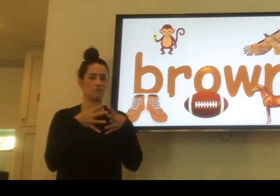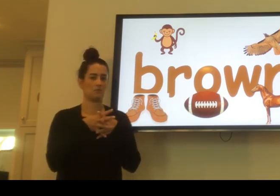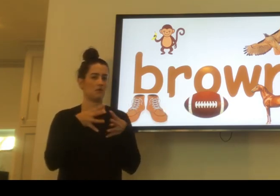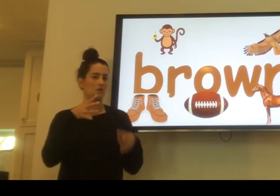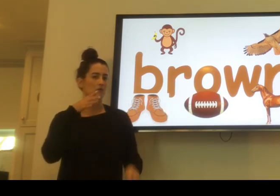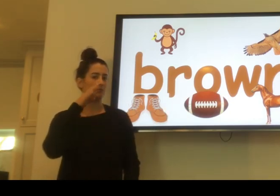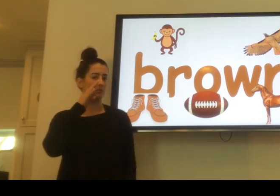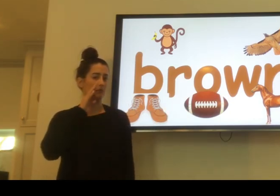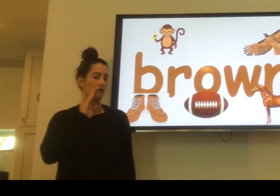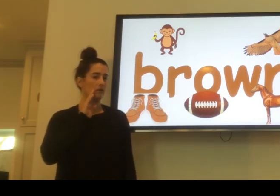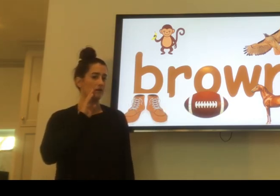Footballs are brown.